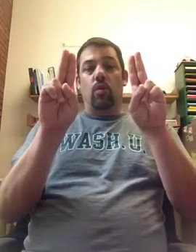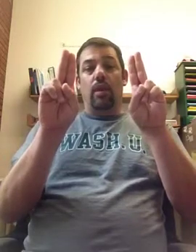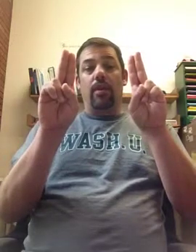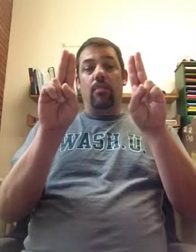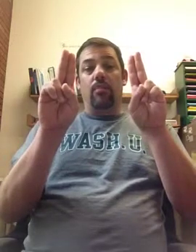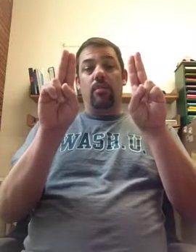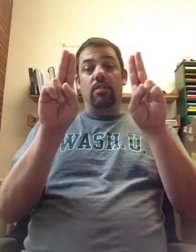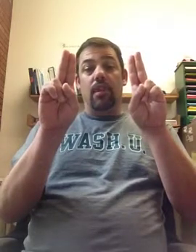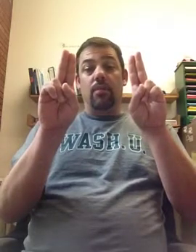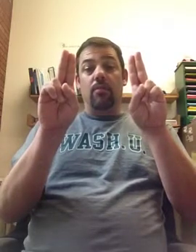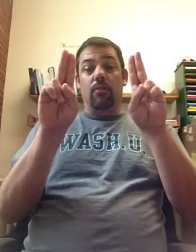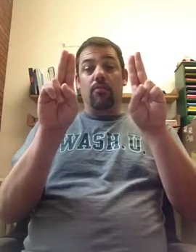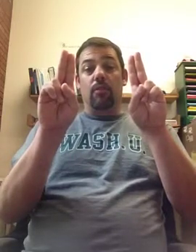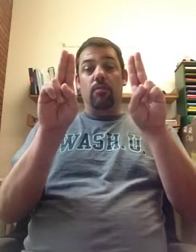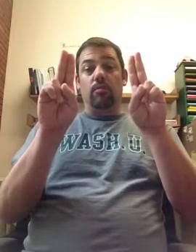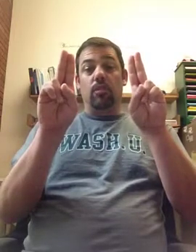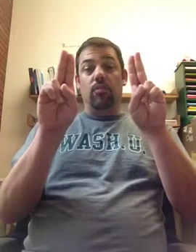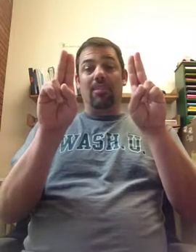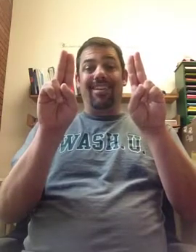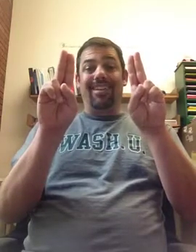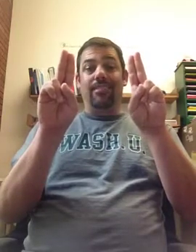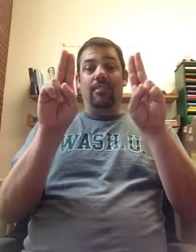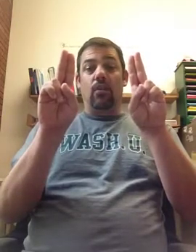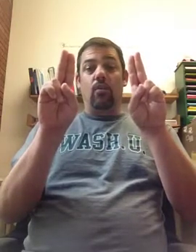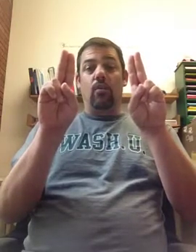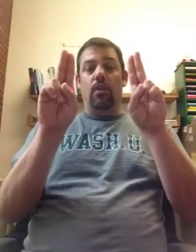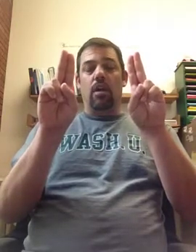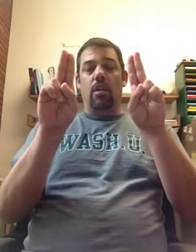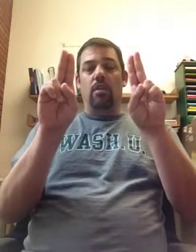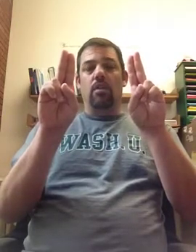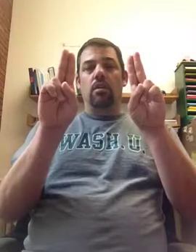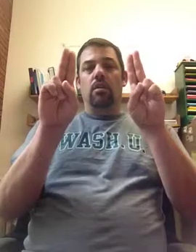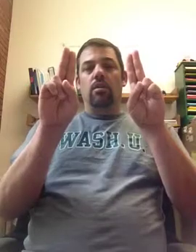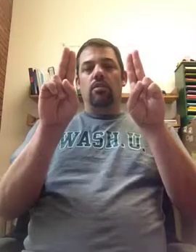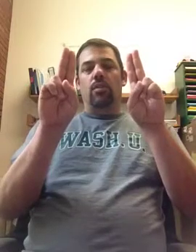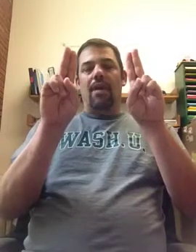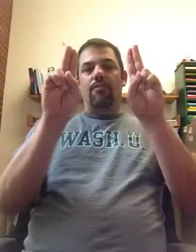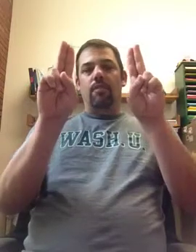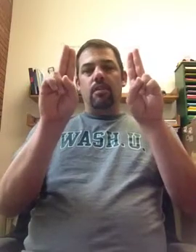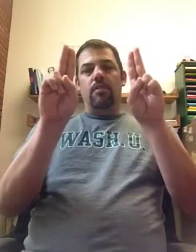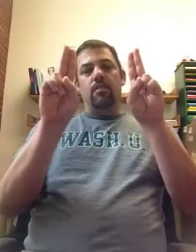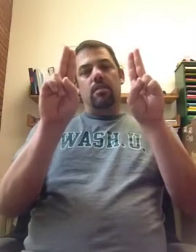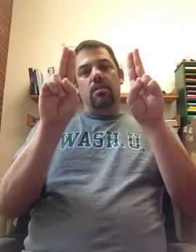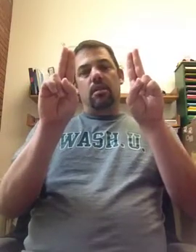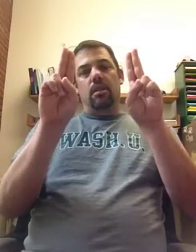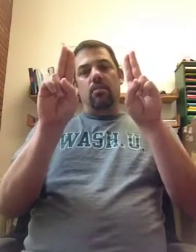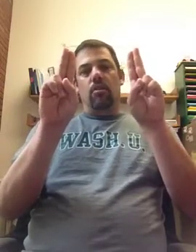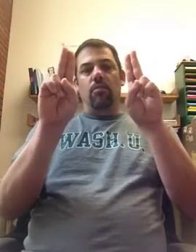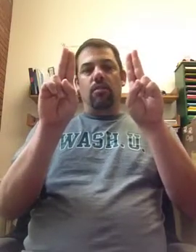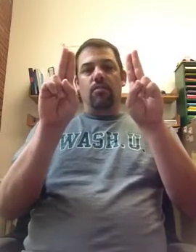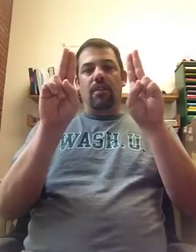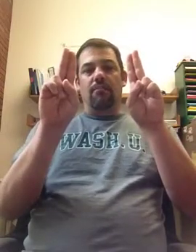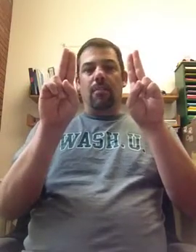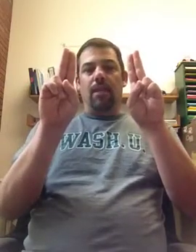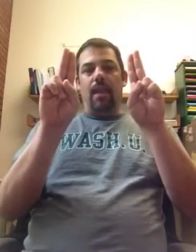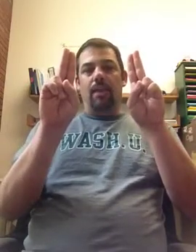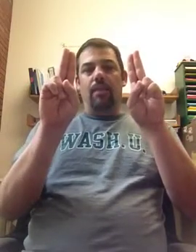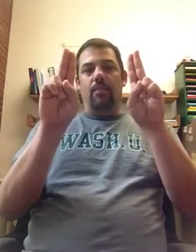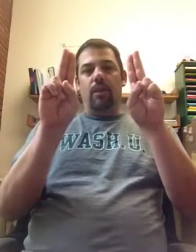to wind up with the same number of chromosomes in each cell when we're done. So after these chromosomes have replicated and we